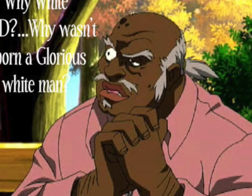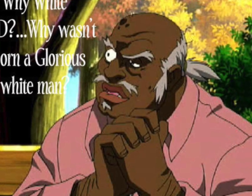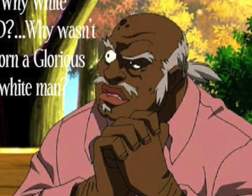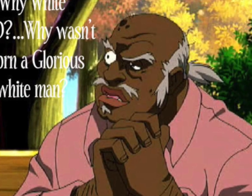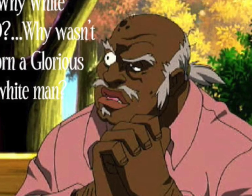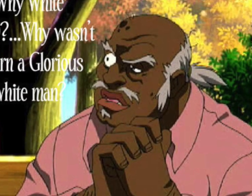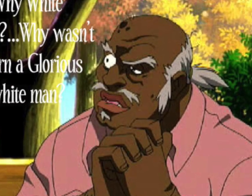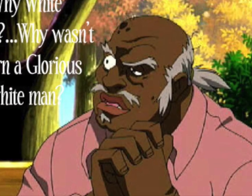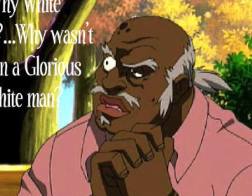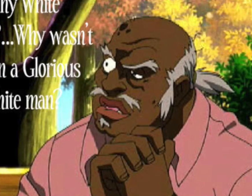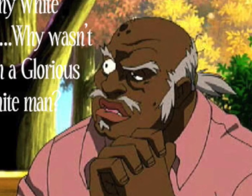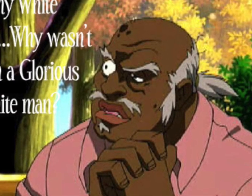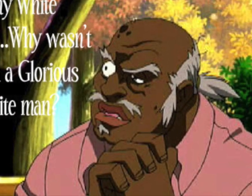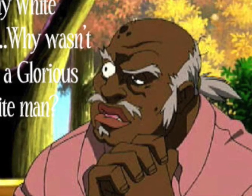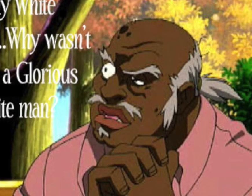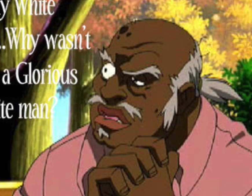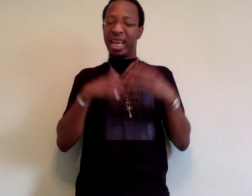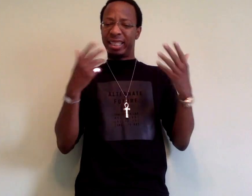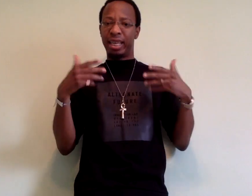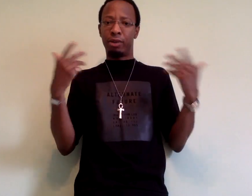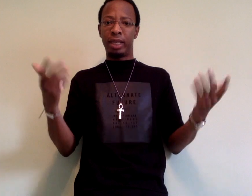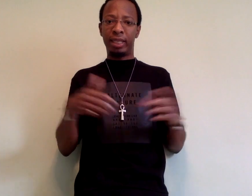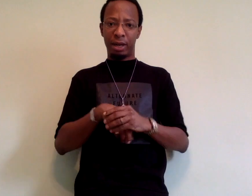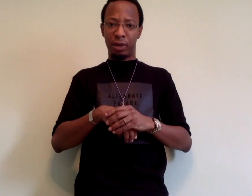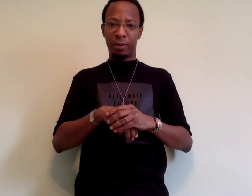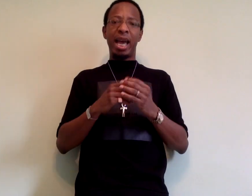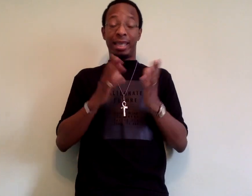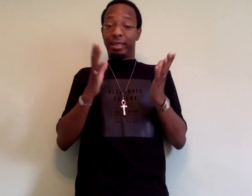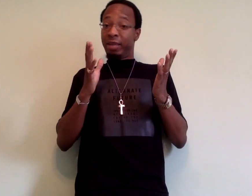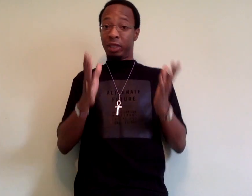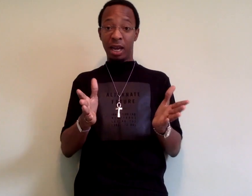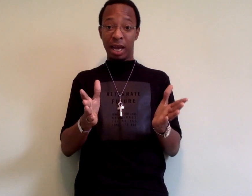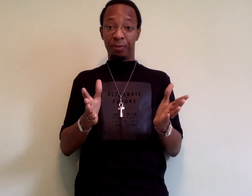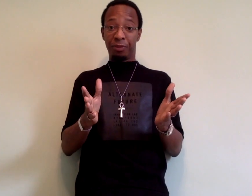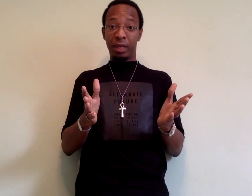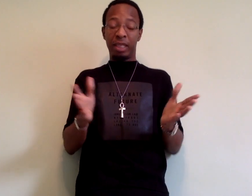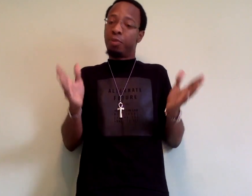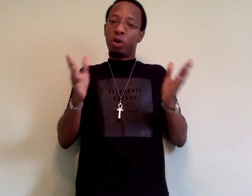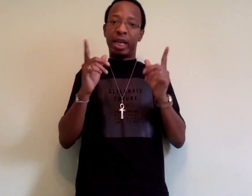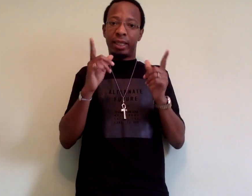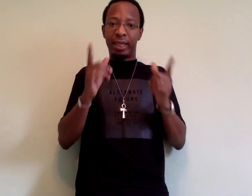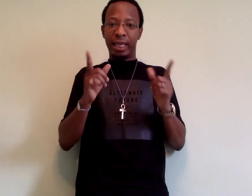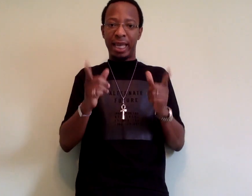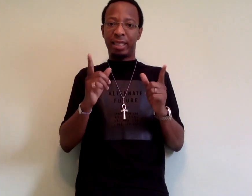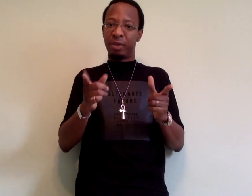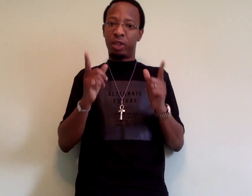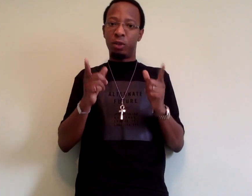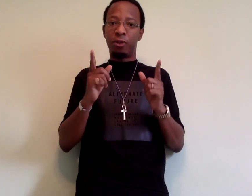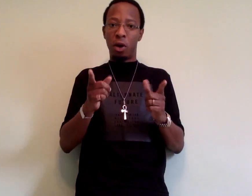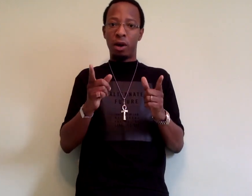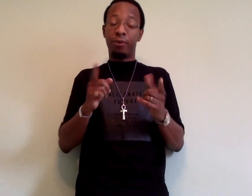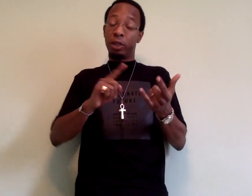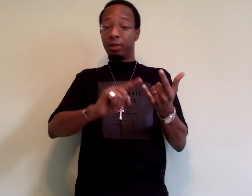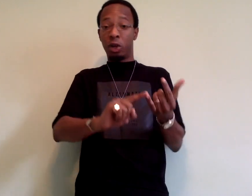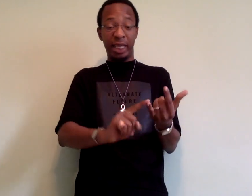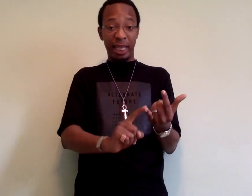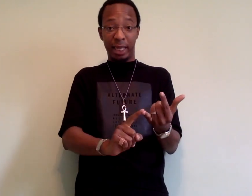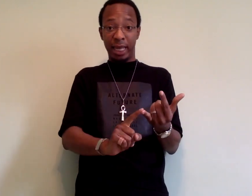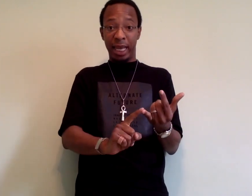blackness or he aspires to be white, etc., etc. At the same time, it's important not to take that sentiment too far. First of all, at the end of the day,